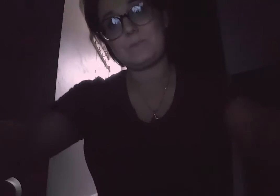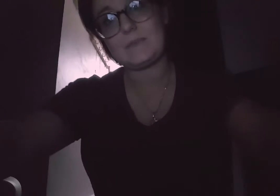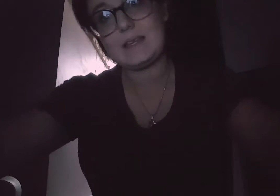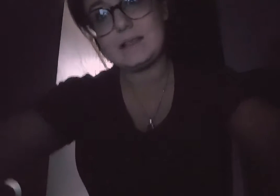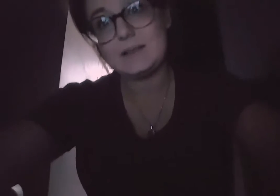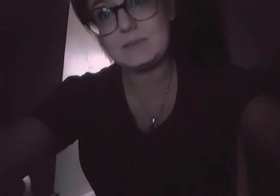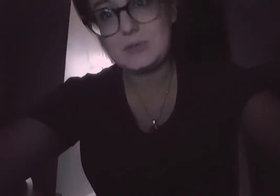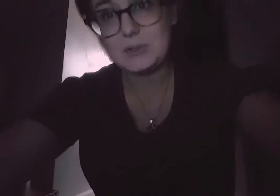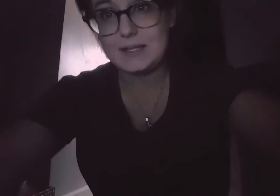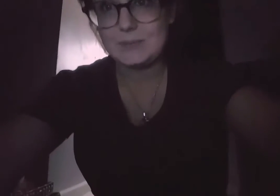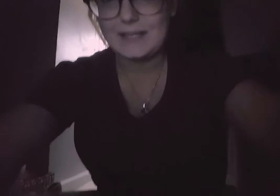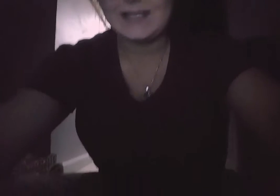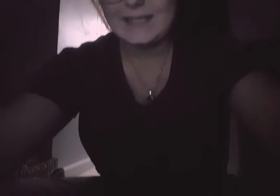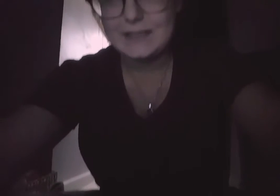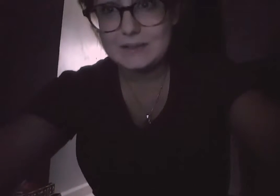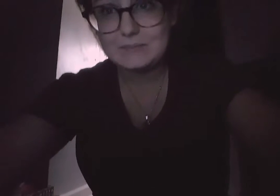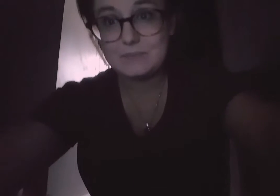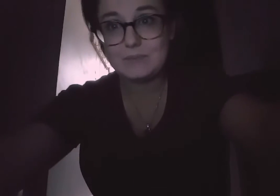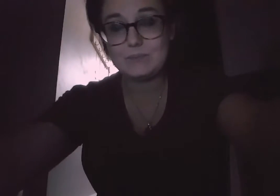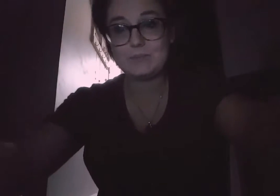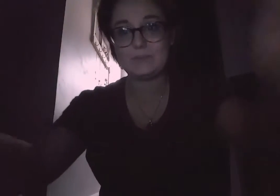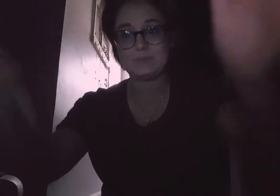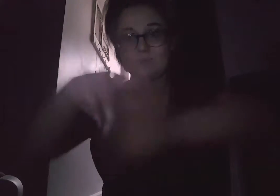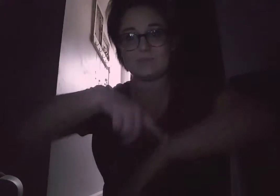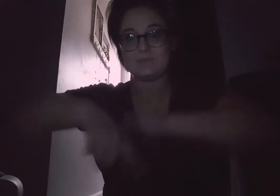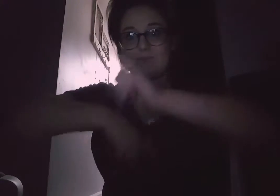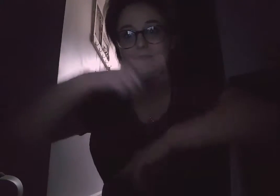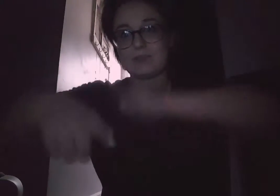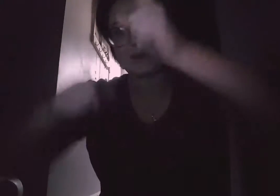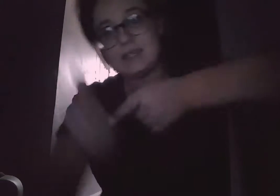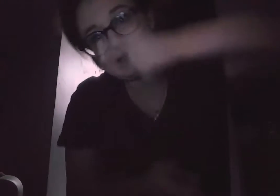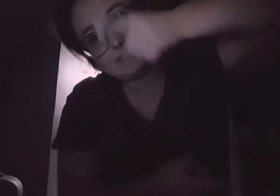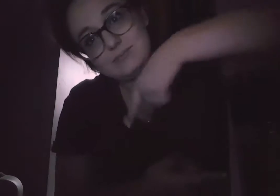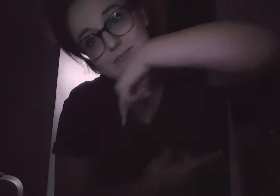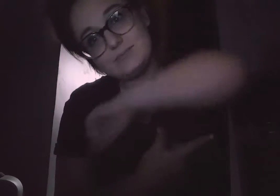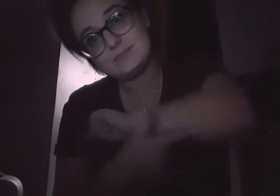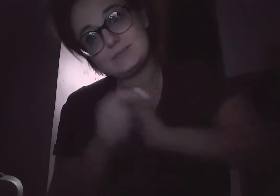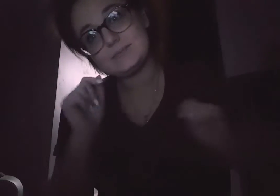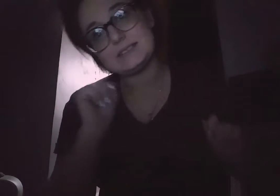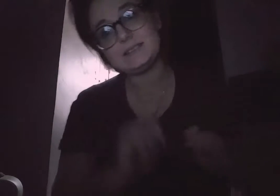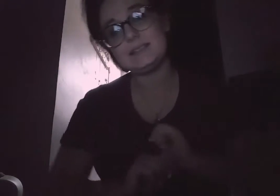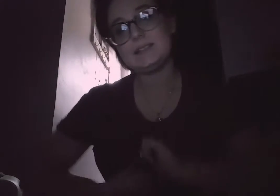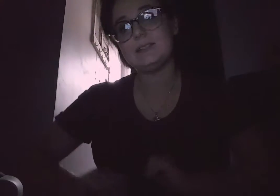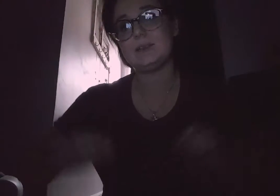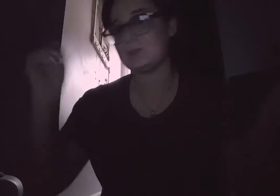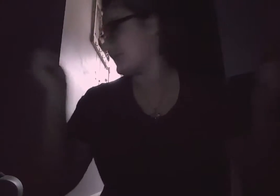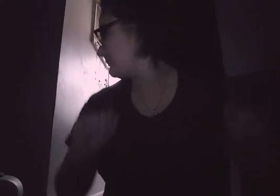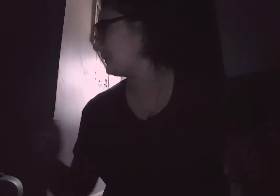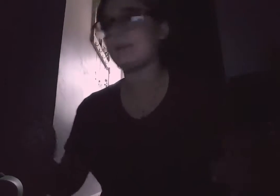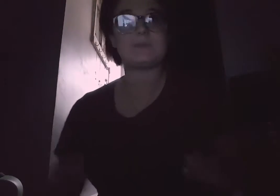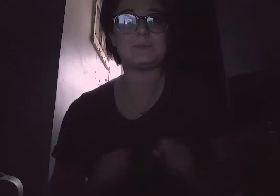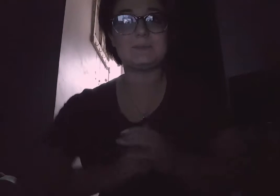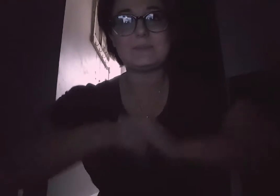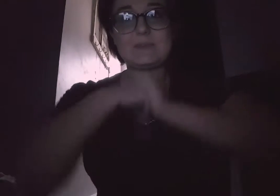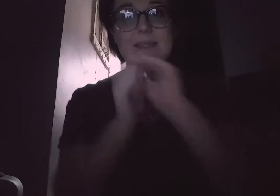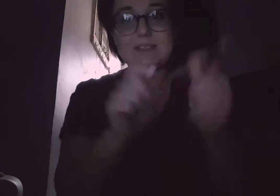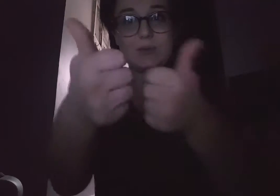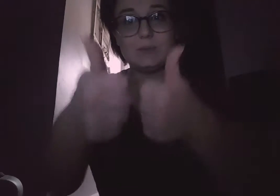Okay. Sorry about the bat lighting. By the way. And, we're in my bedroom, so that's cool.